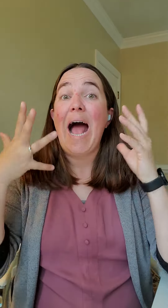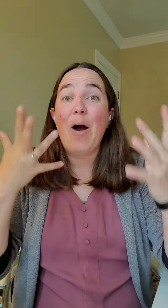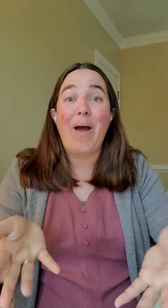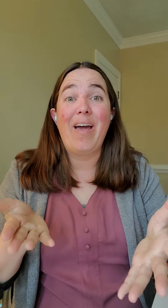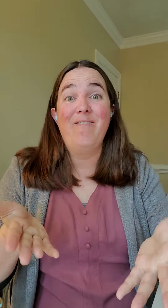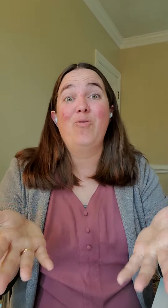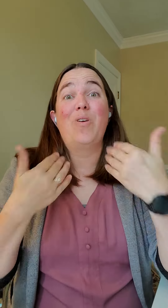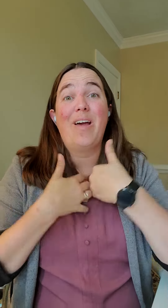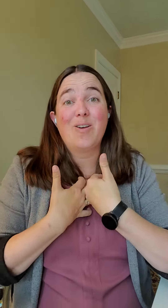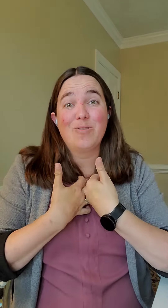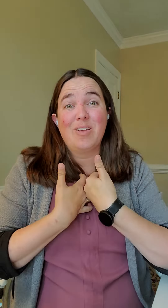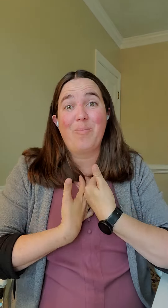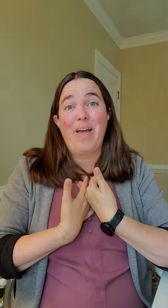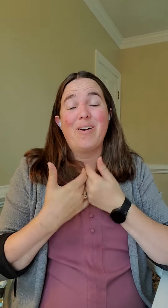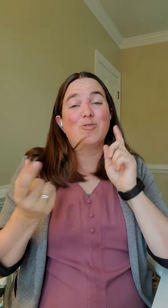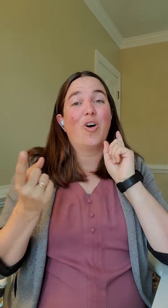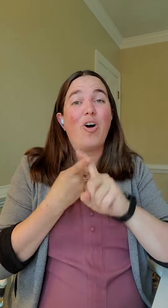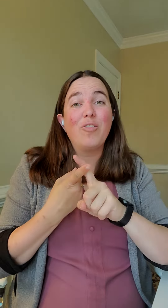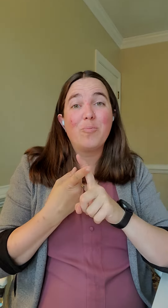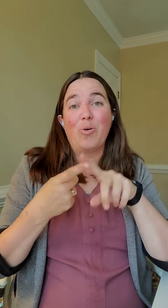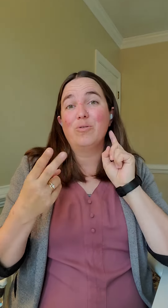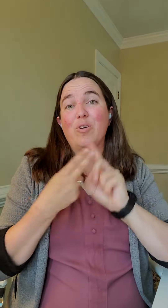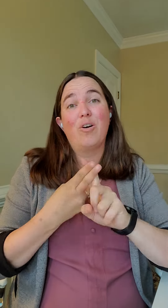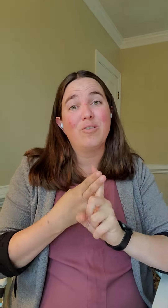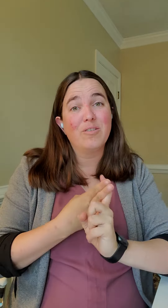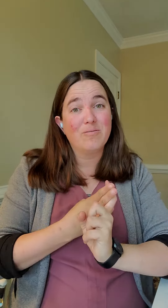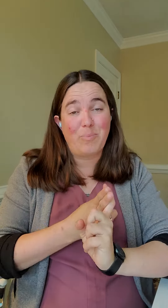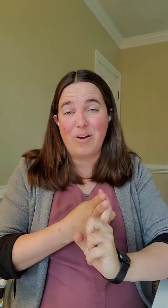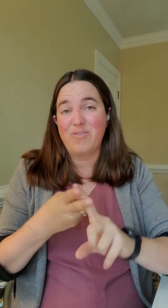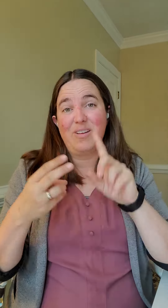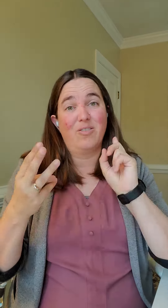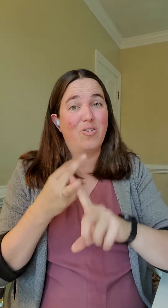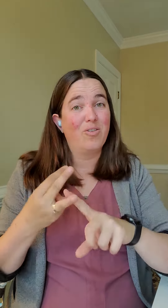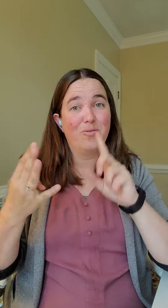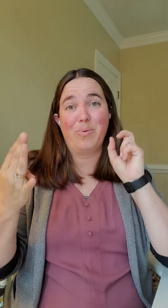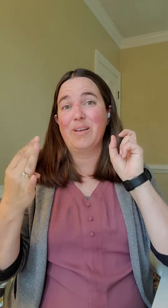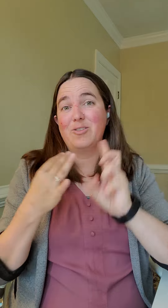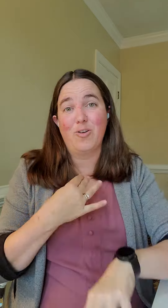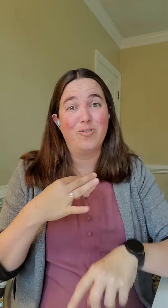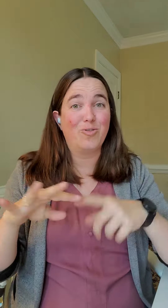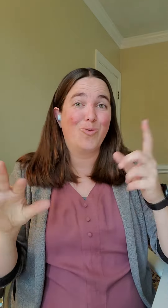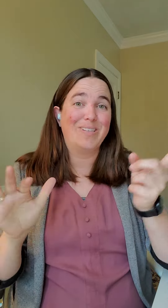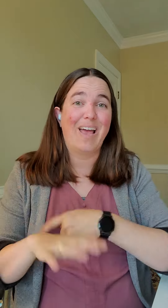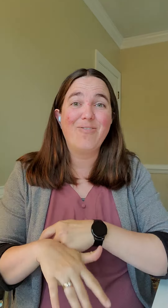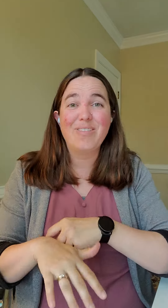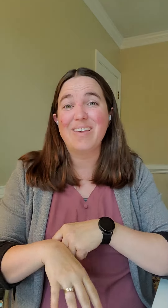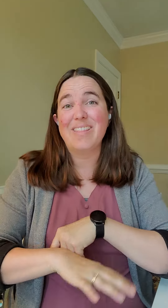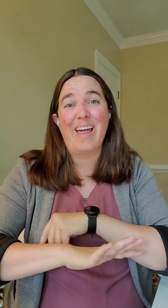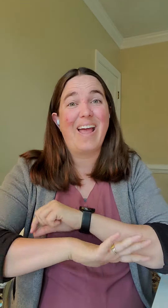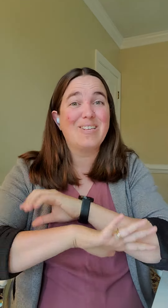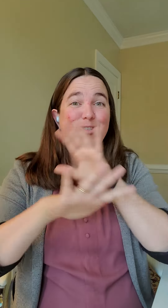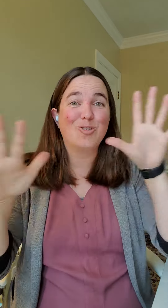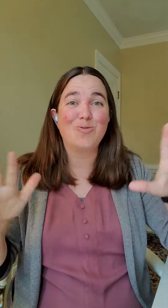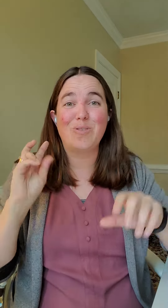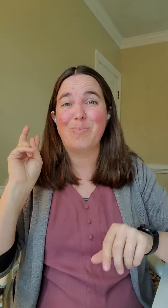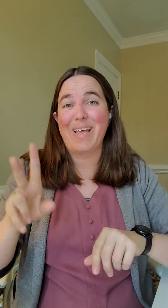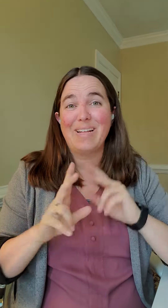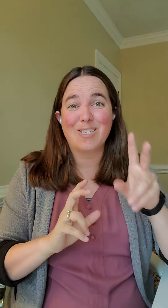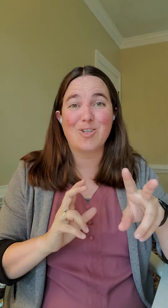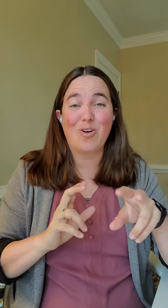however when I go to sell my house all their bowls, all their paraphernalia, all their beds, all their toys, everything that has to do with my cats and dogs